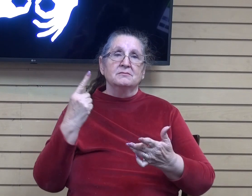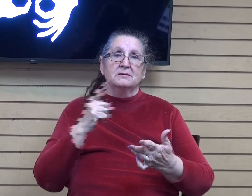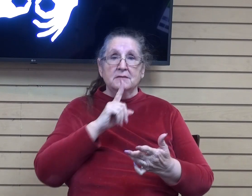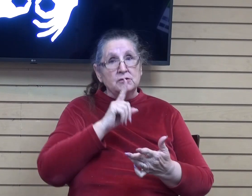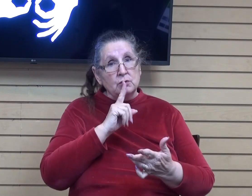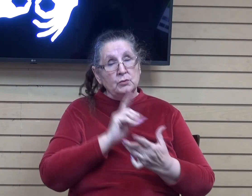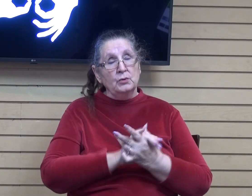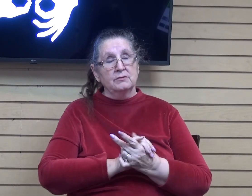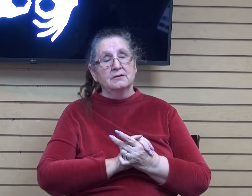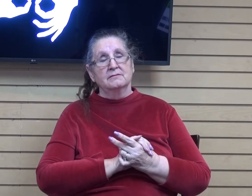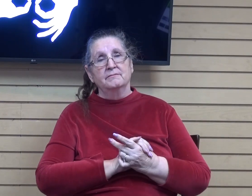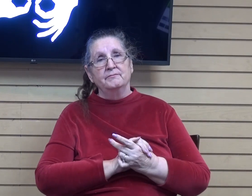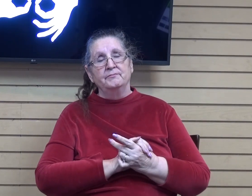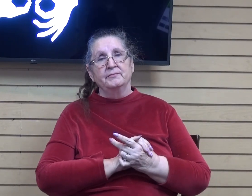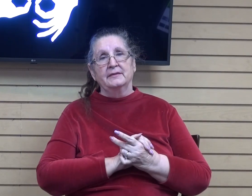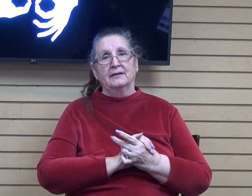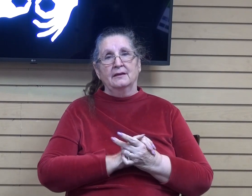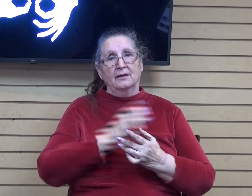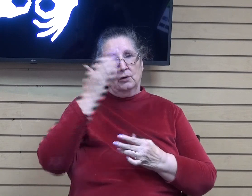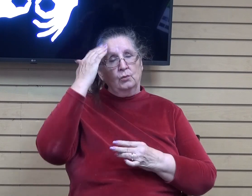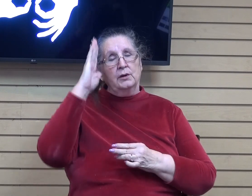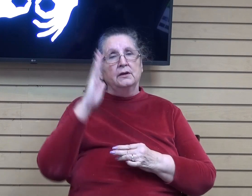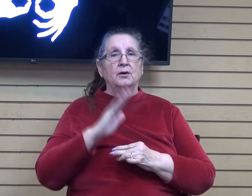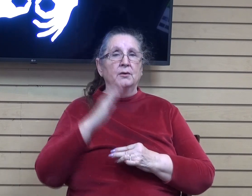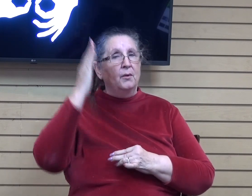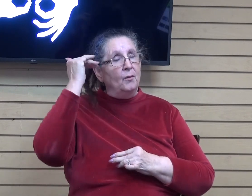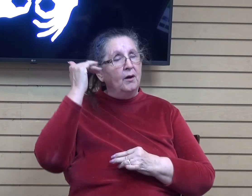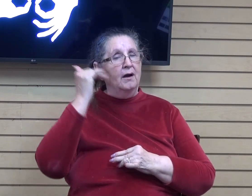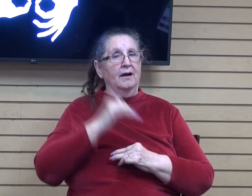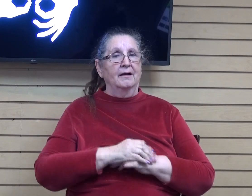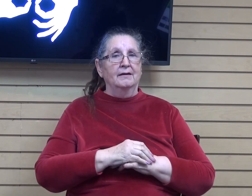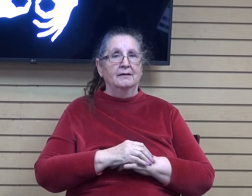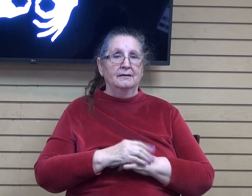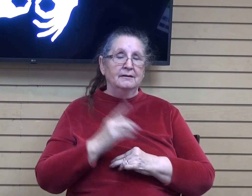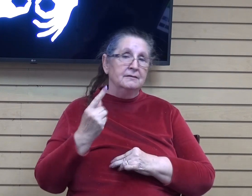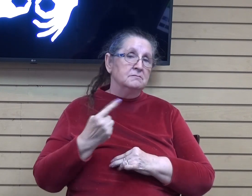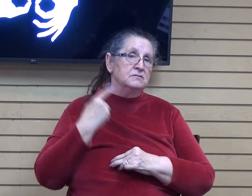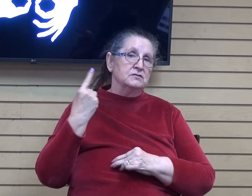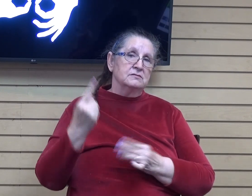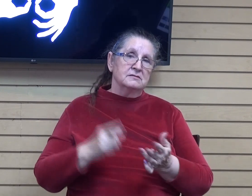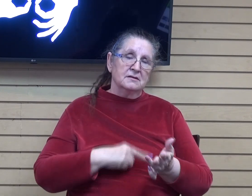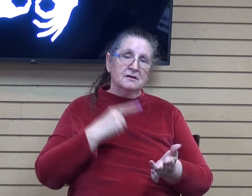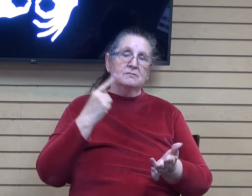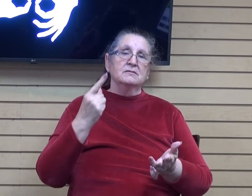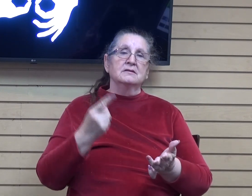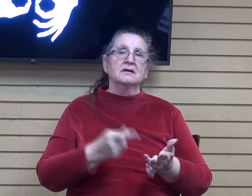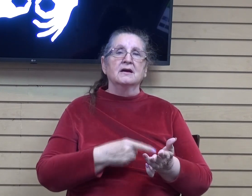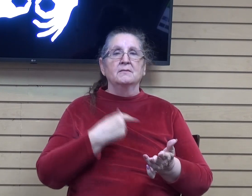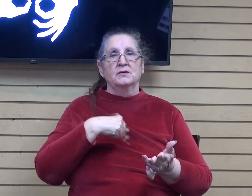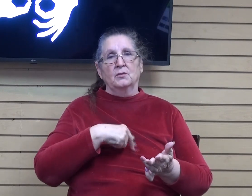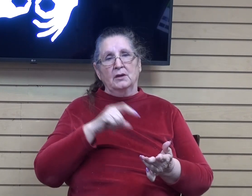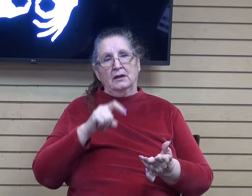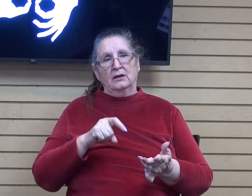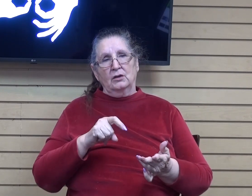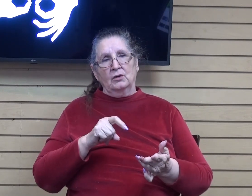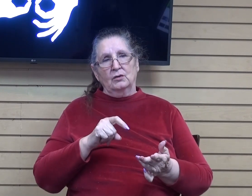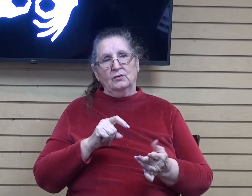we don't know why and sometimes we may use that as a cover-up because